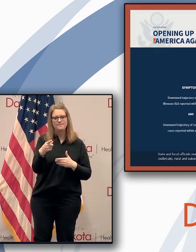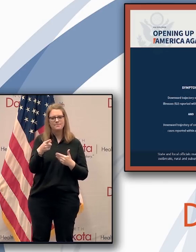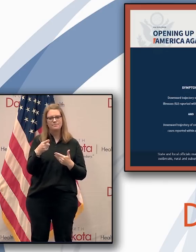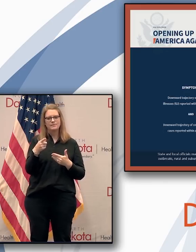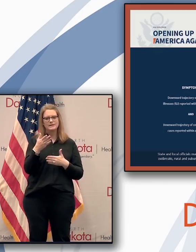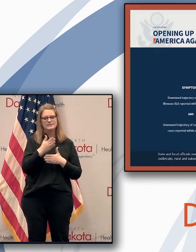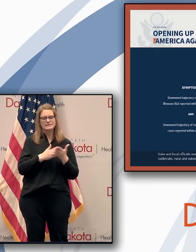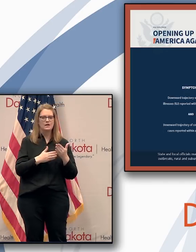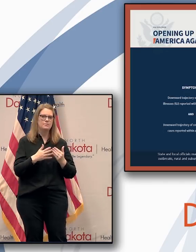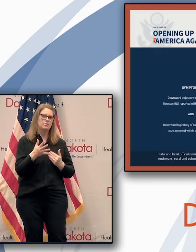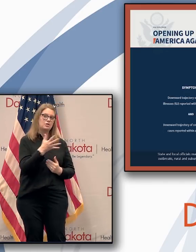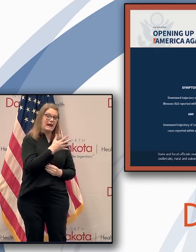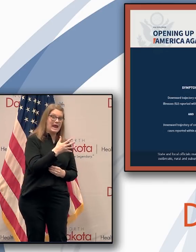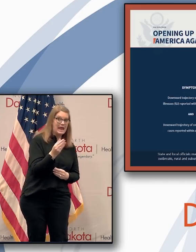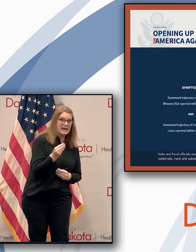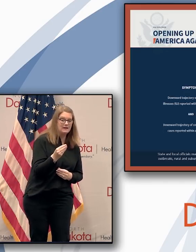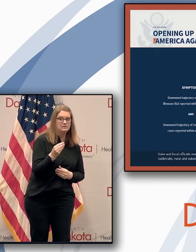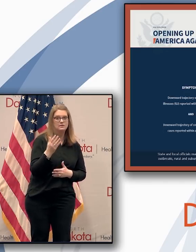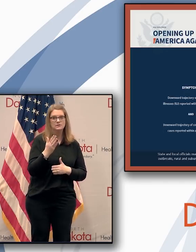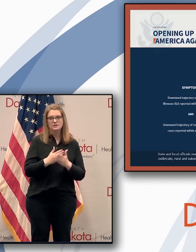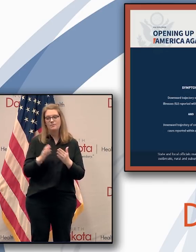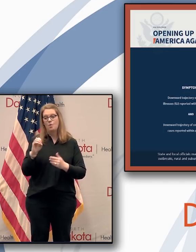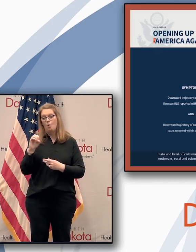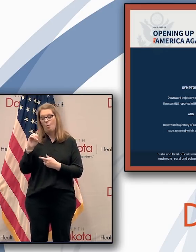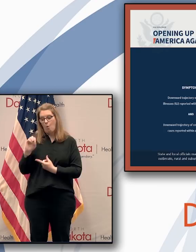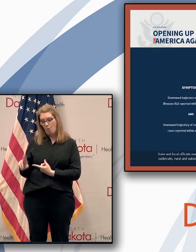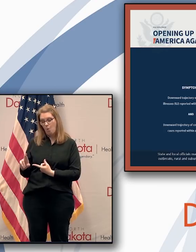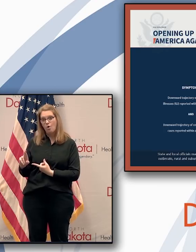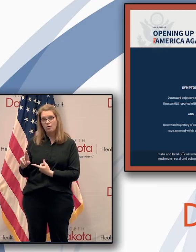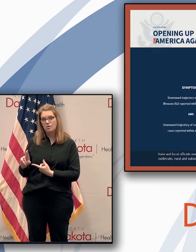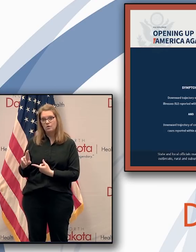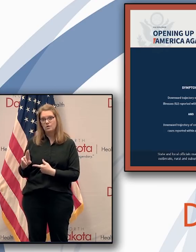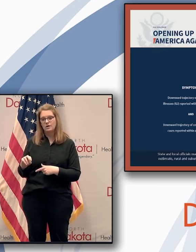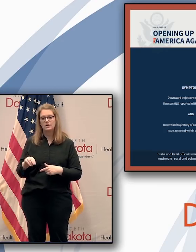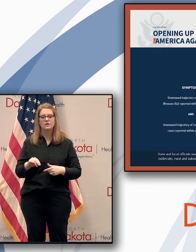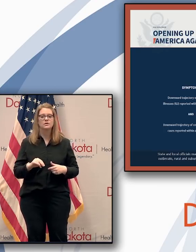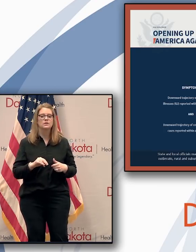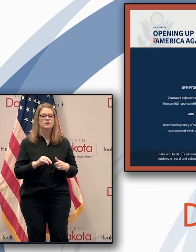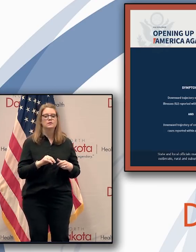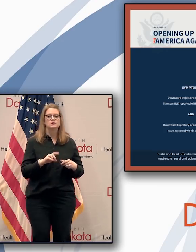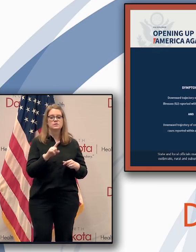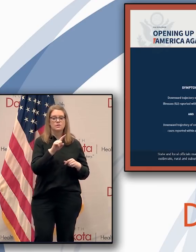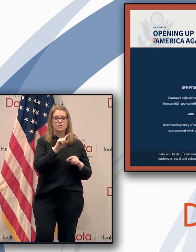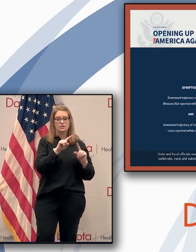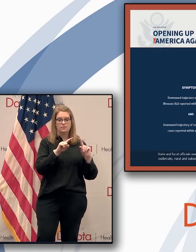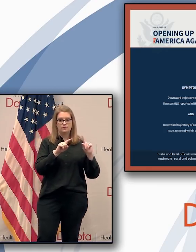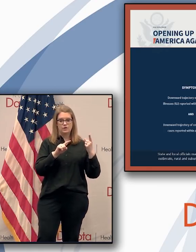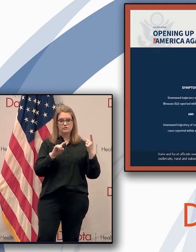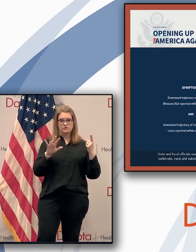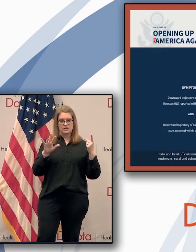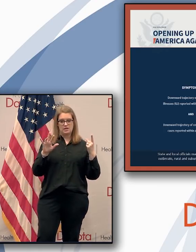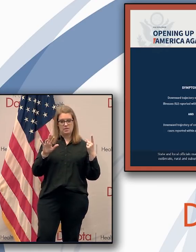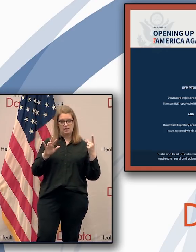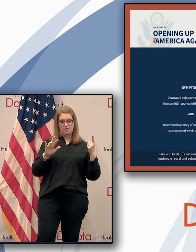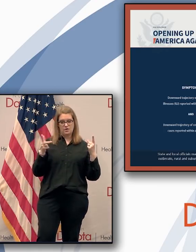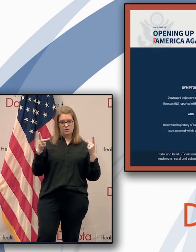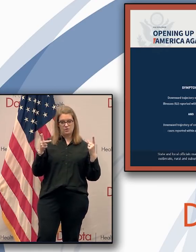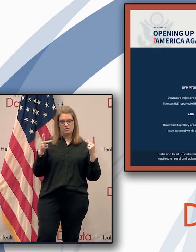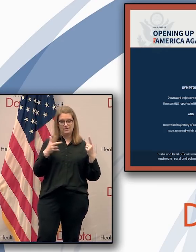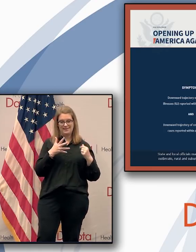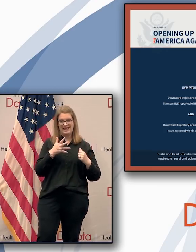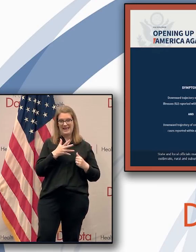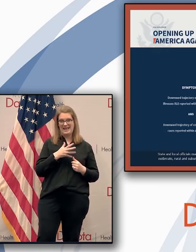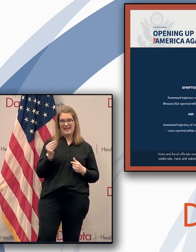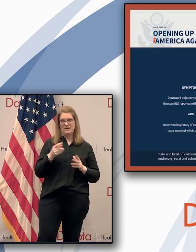and and some are or. In the case of the the first and third ones where the ands are on